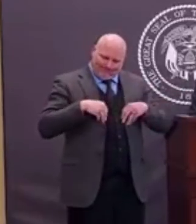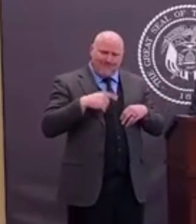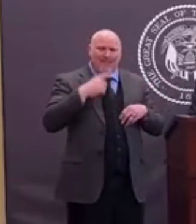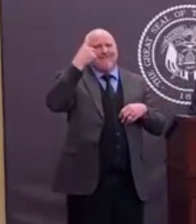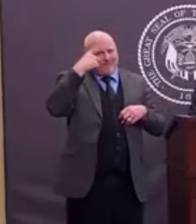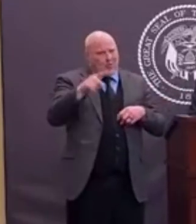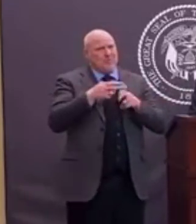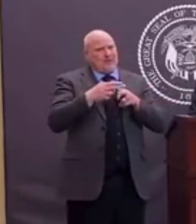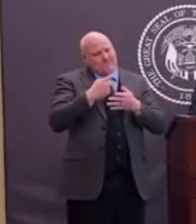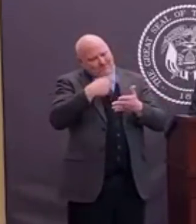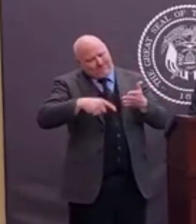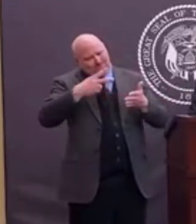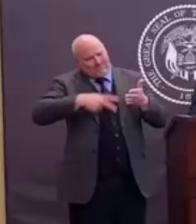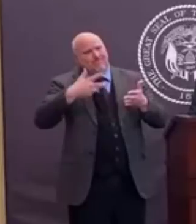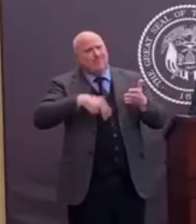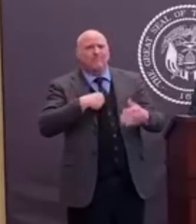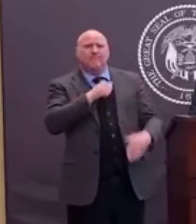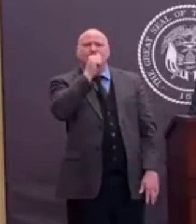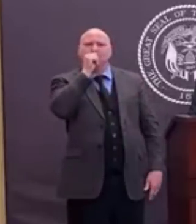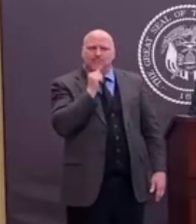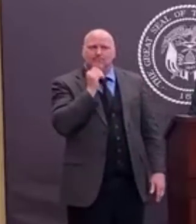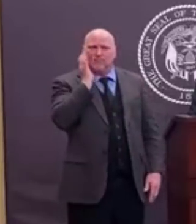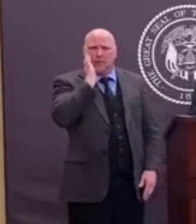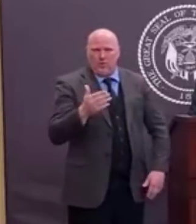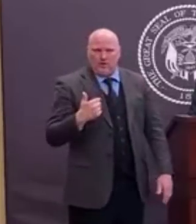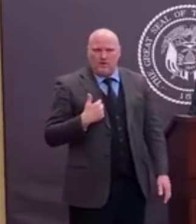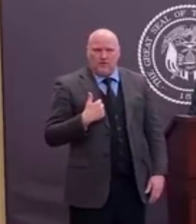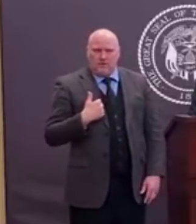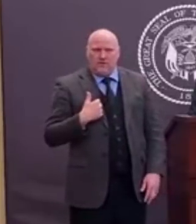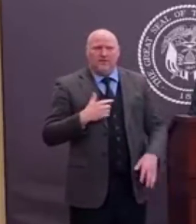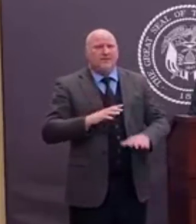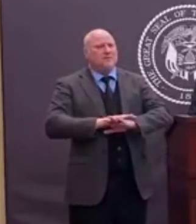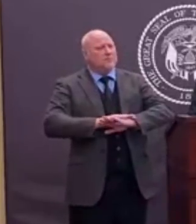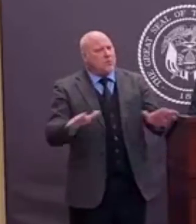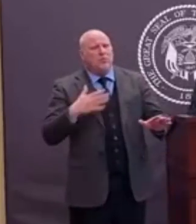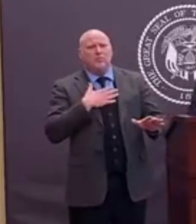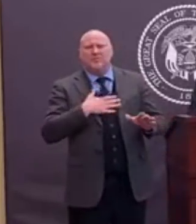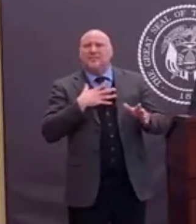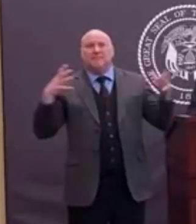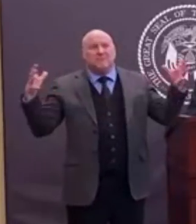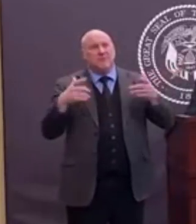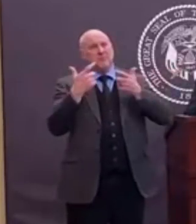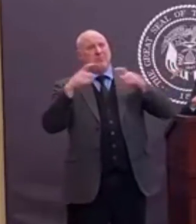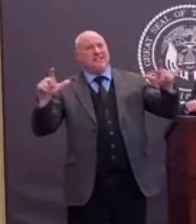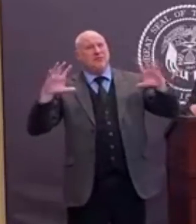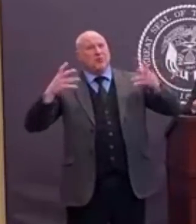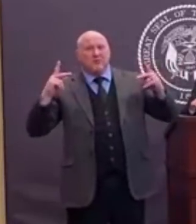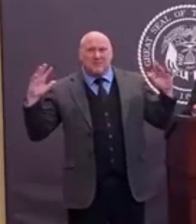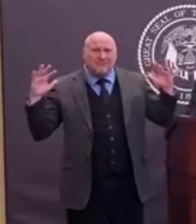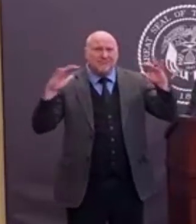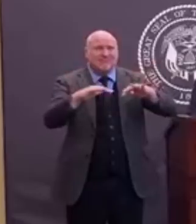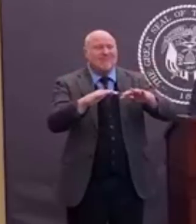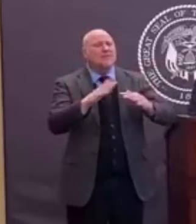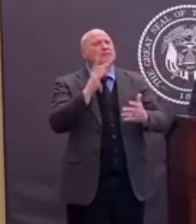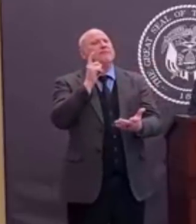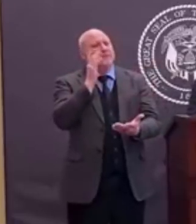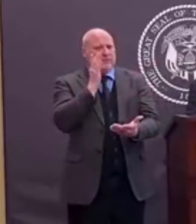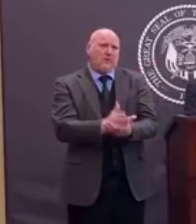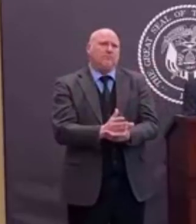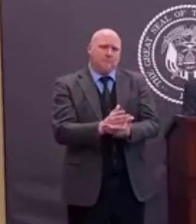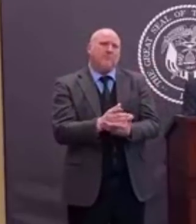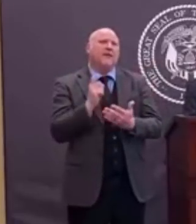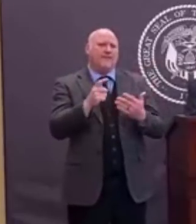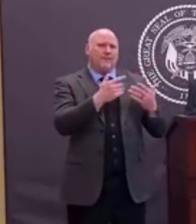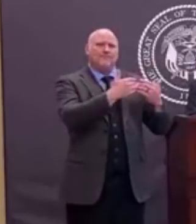any gathering of any number of people, except for members of the same household or residents. If there's a gathering outside, we have people that